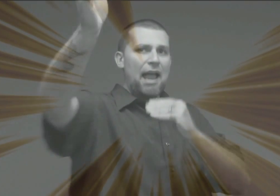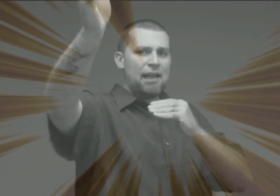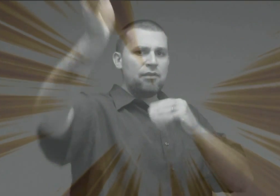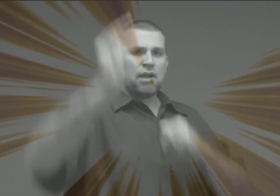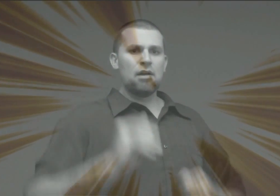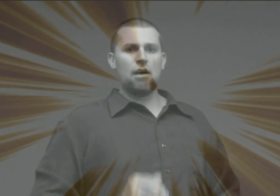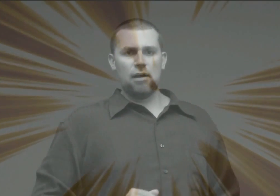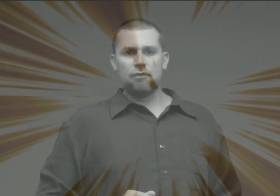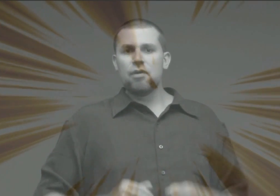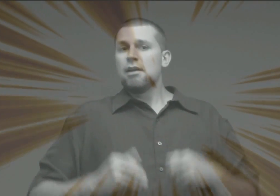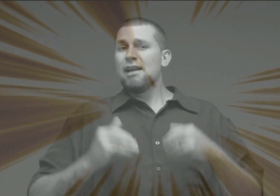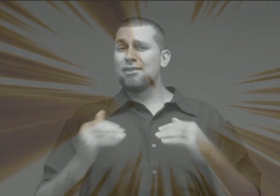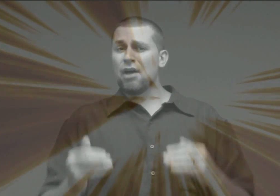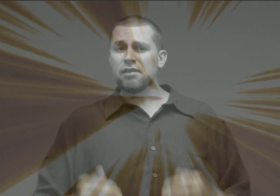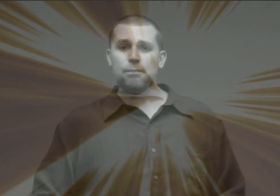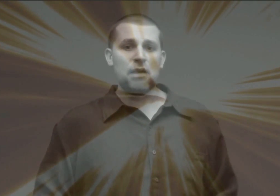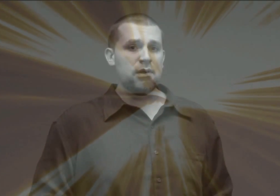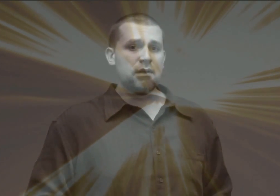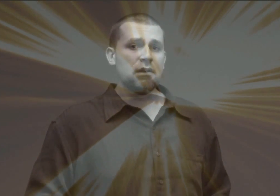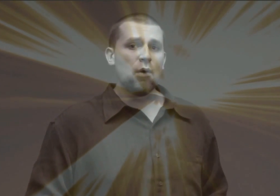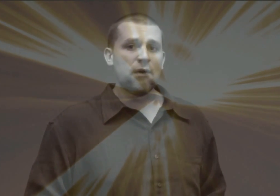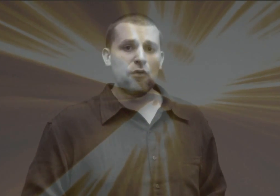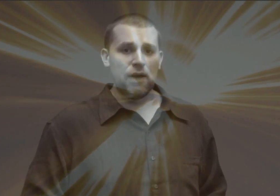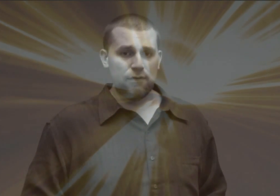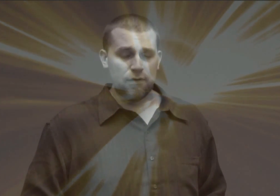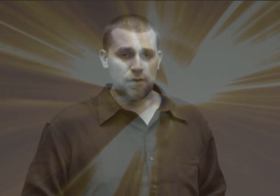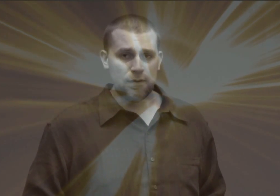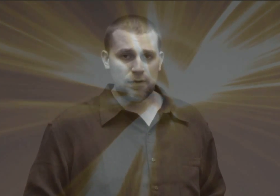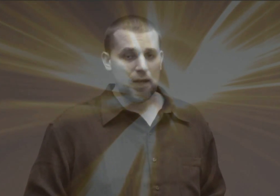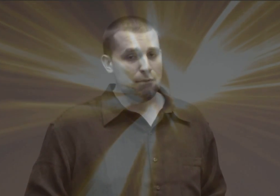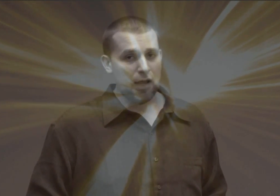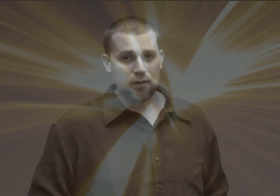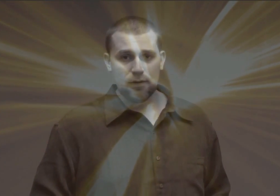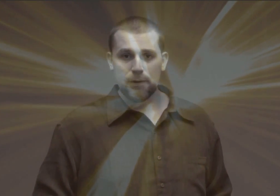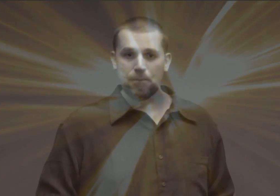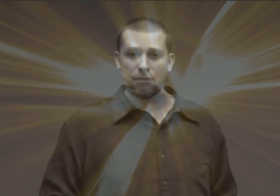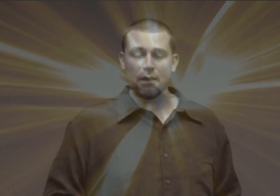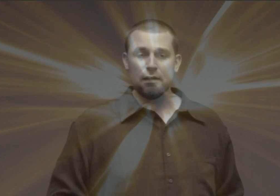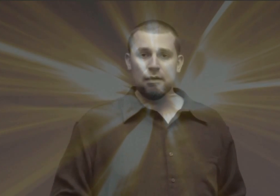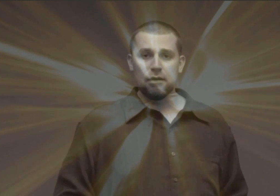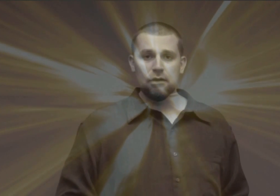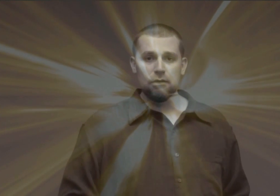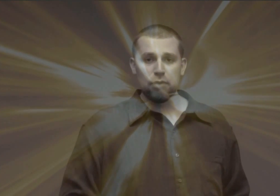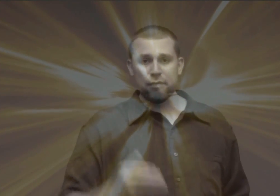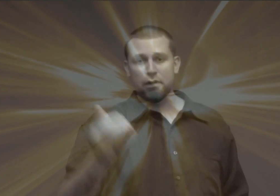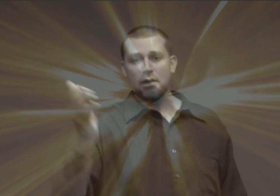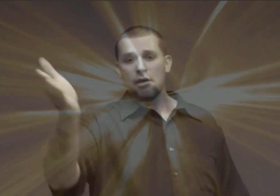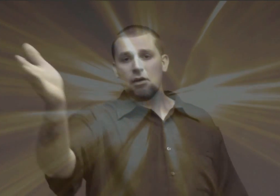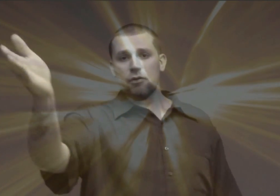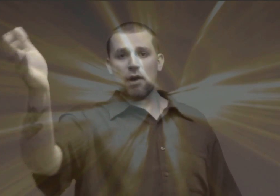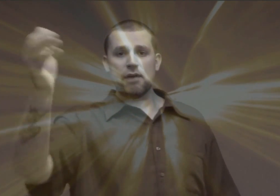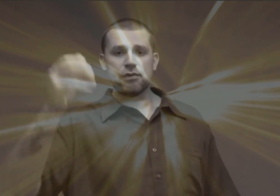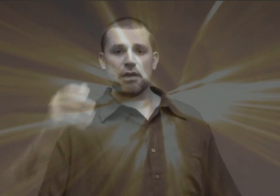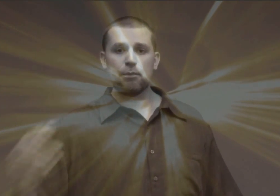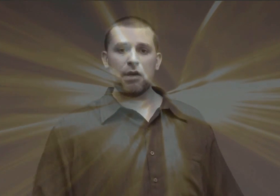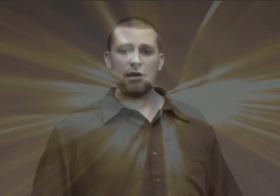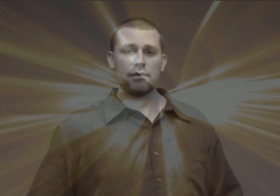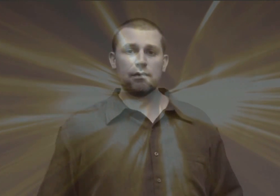end thereof, and thus be with the Lord forever. Amen. Brethren, grace and peace